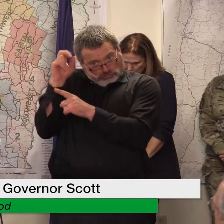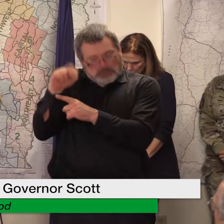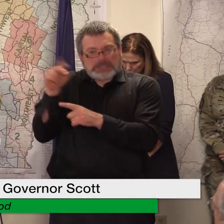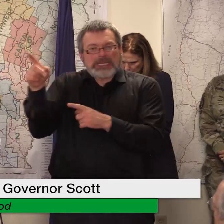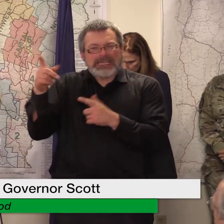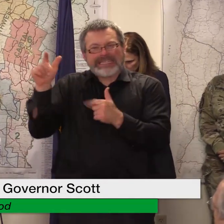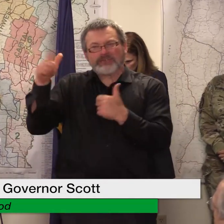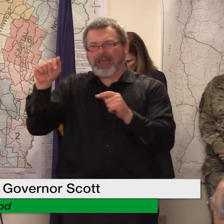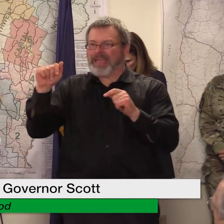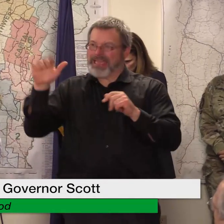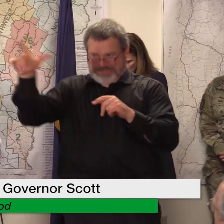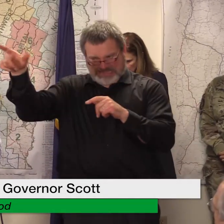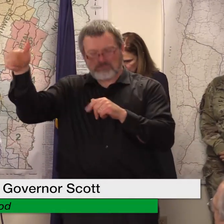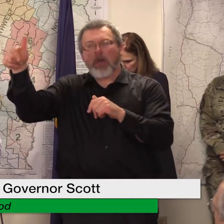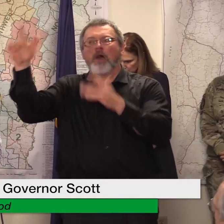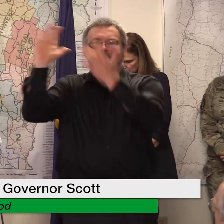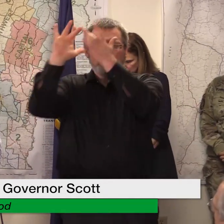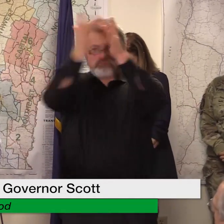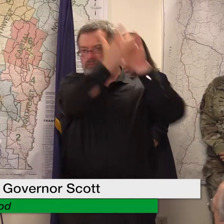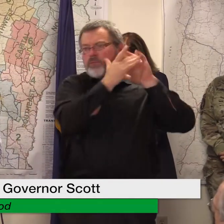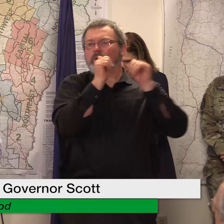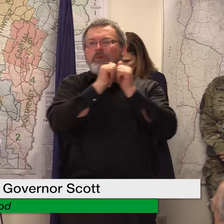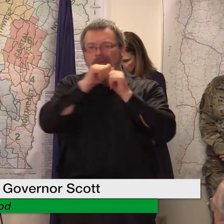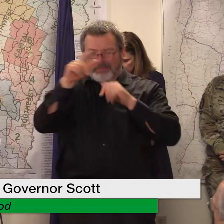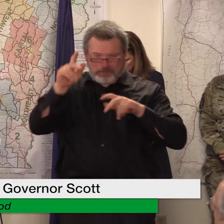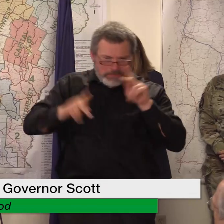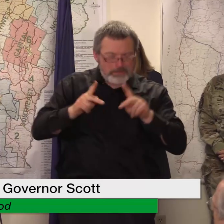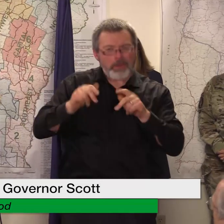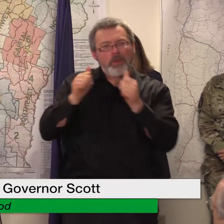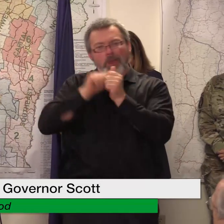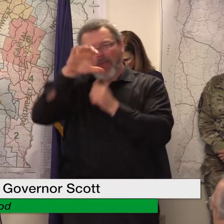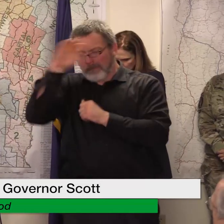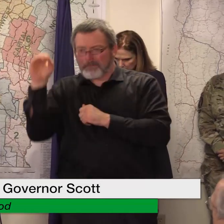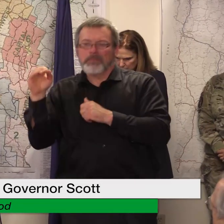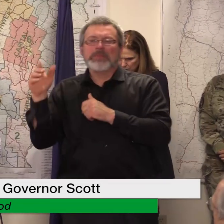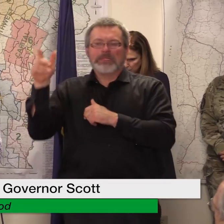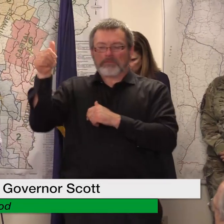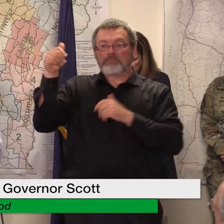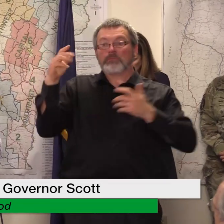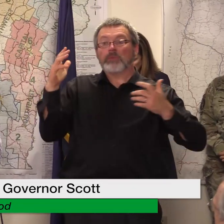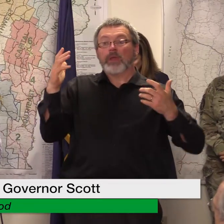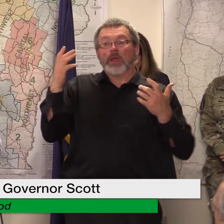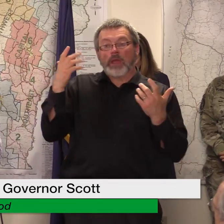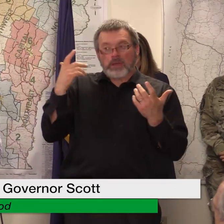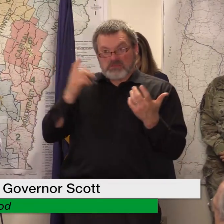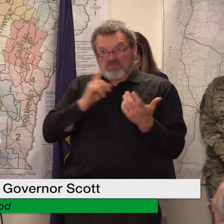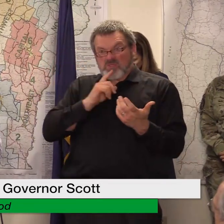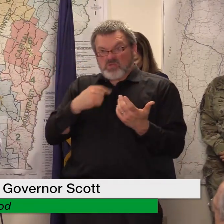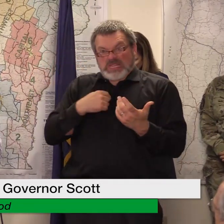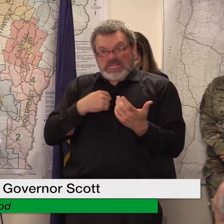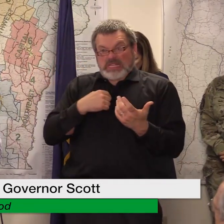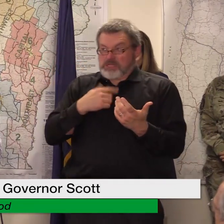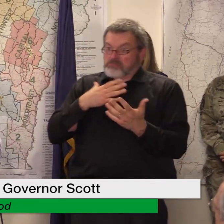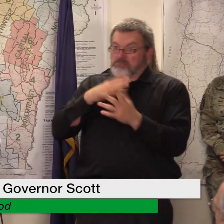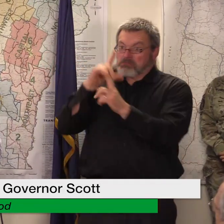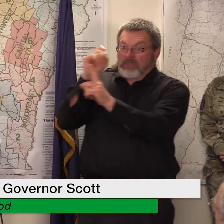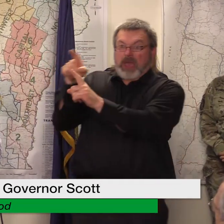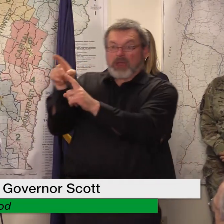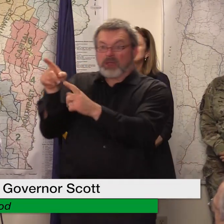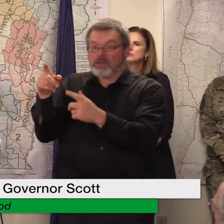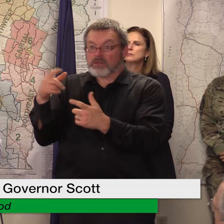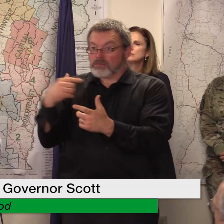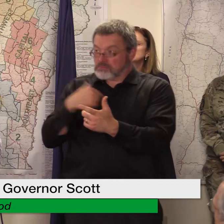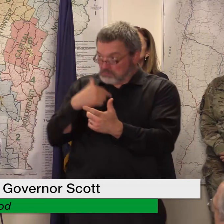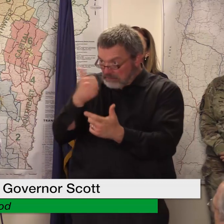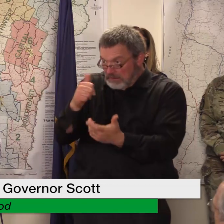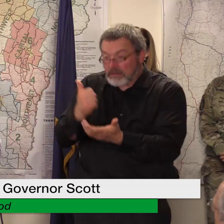that he was relying on to help him with that um but i did ask him like do we need to do we need to work on getting you some